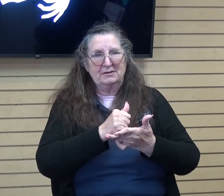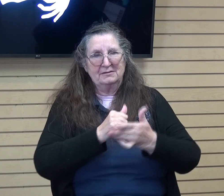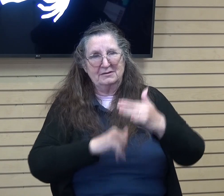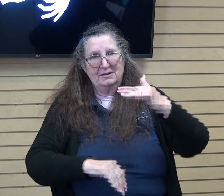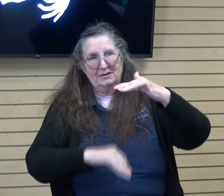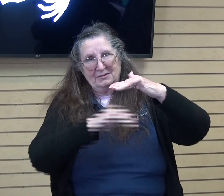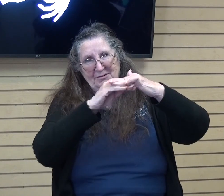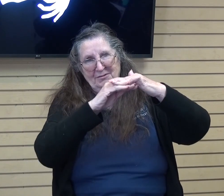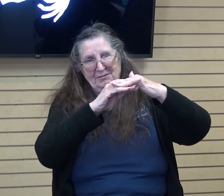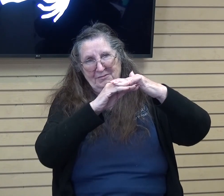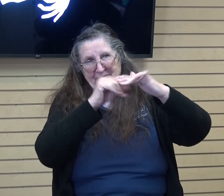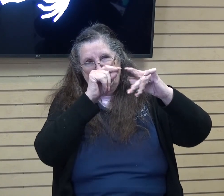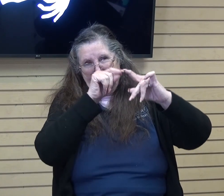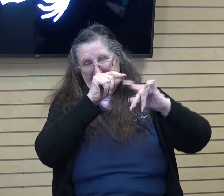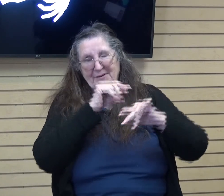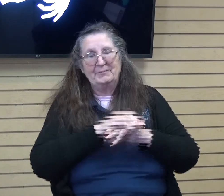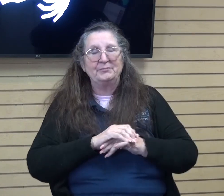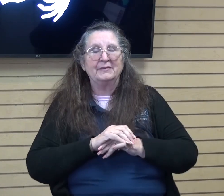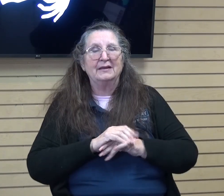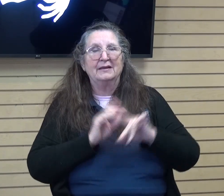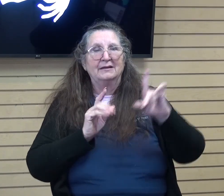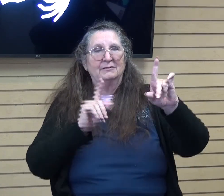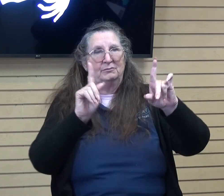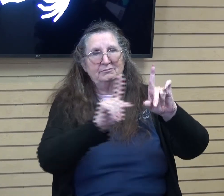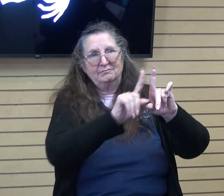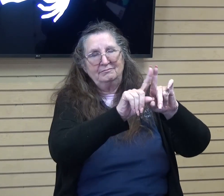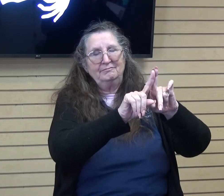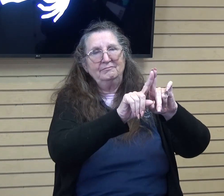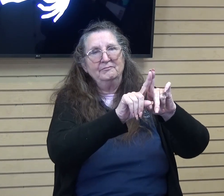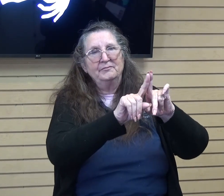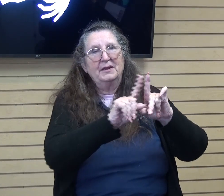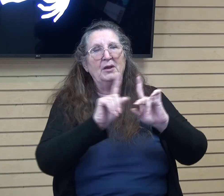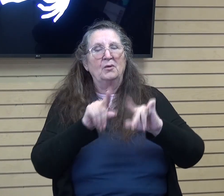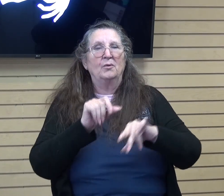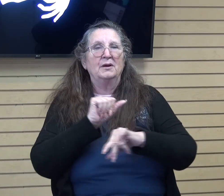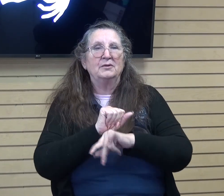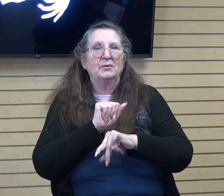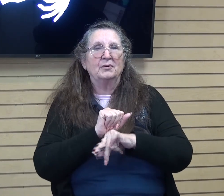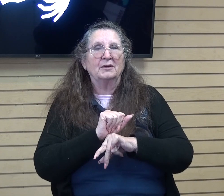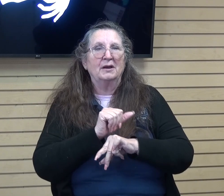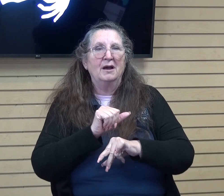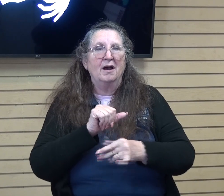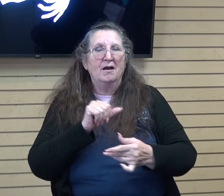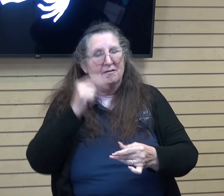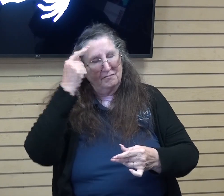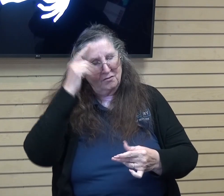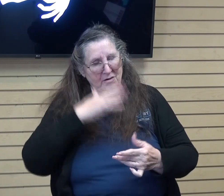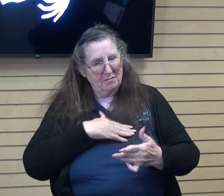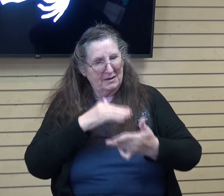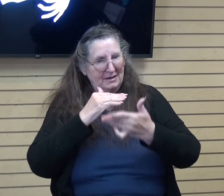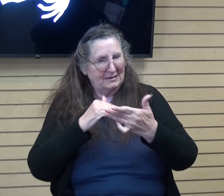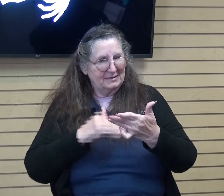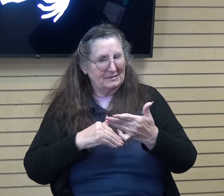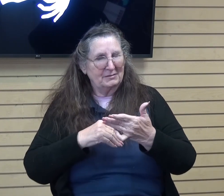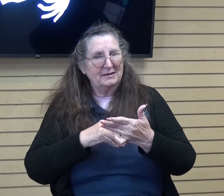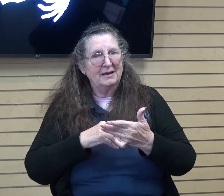of the hill and so when i went to work on my lesson for the ladies study about god's ways